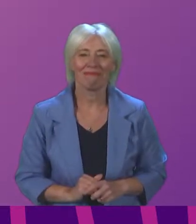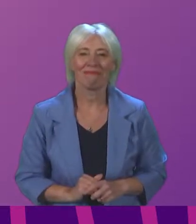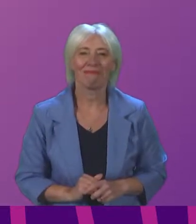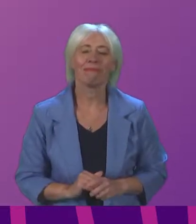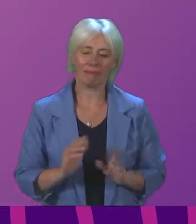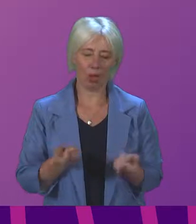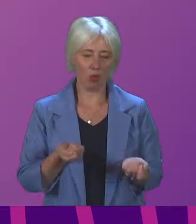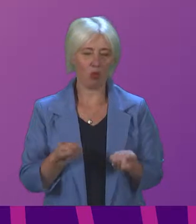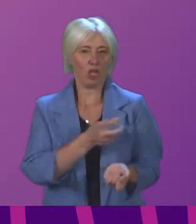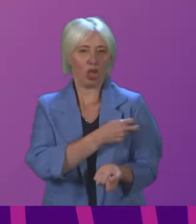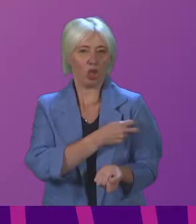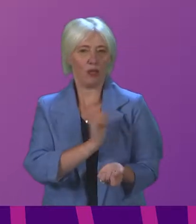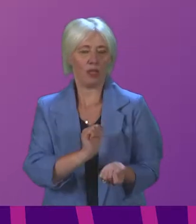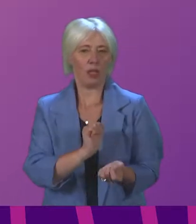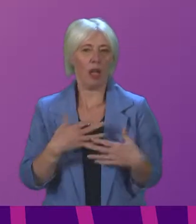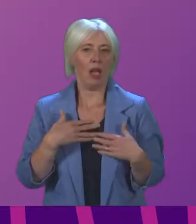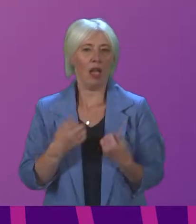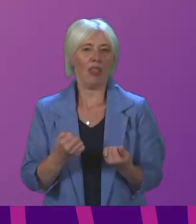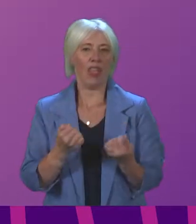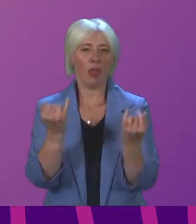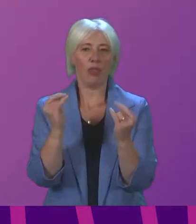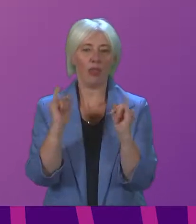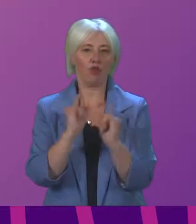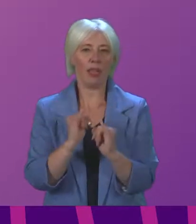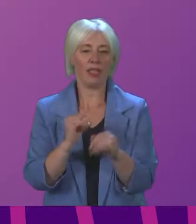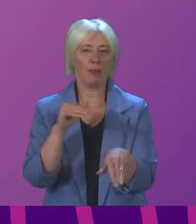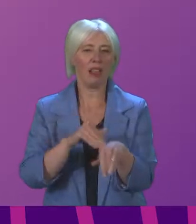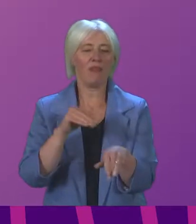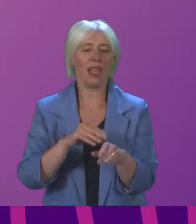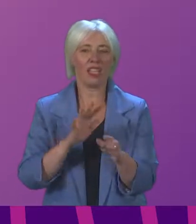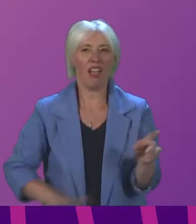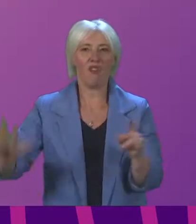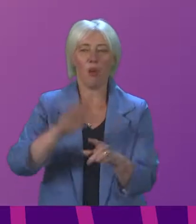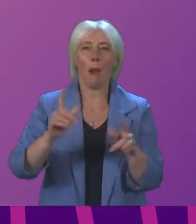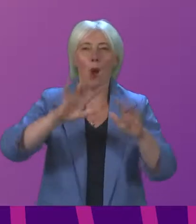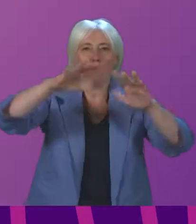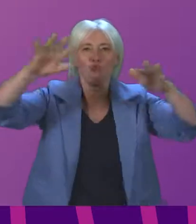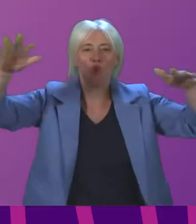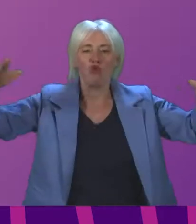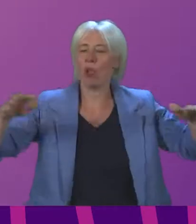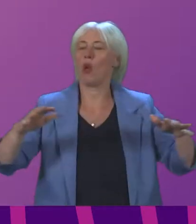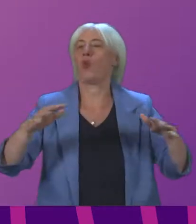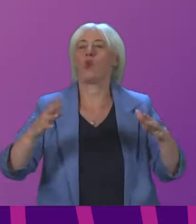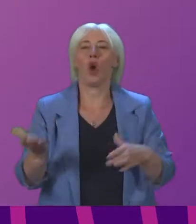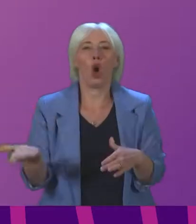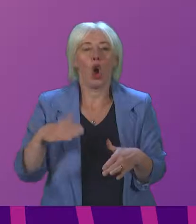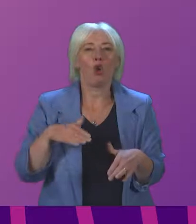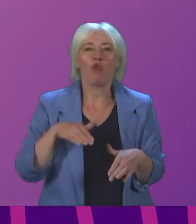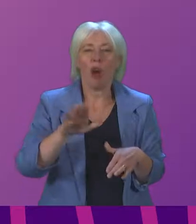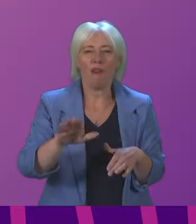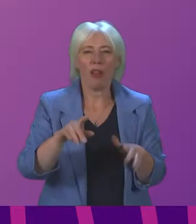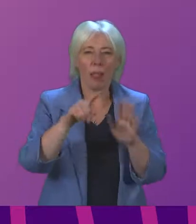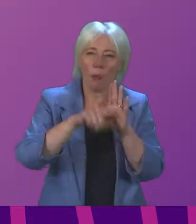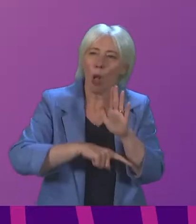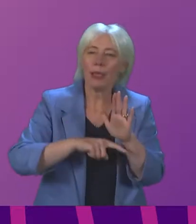President Officer, the impact of the health crisis has been felt everywhere, but in rural areas and particularly the way in which recovery policies and priorities are delivered